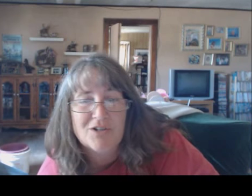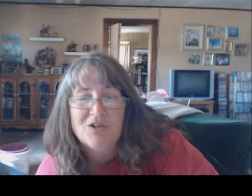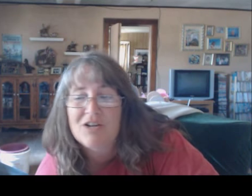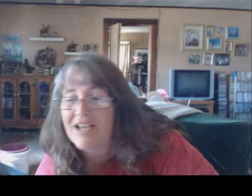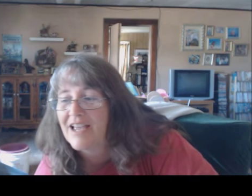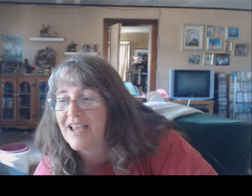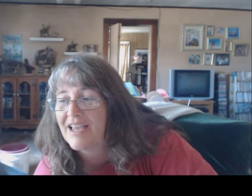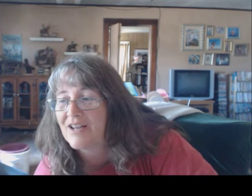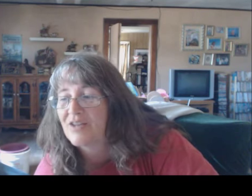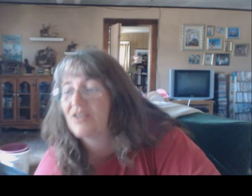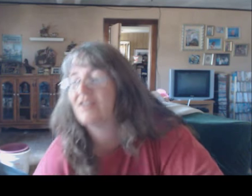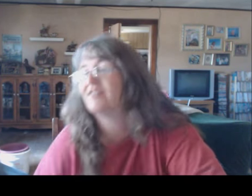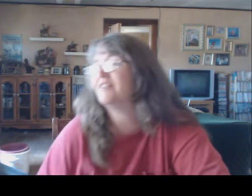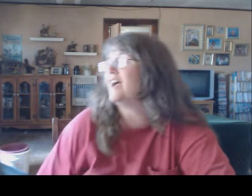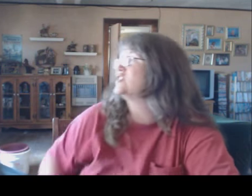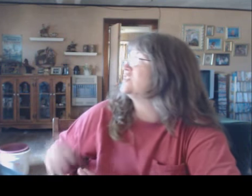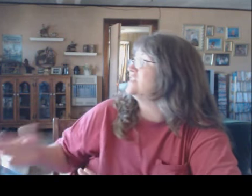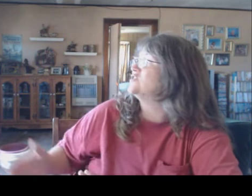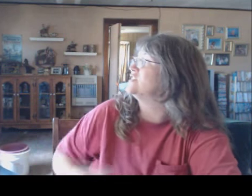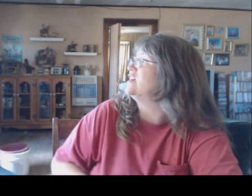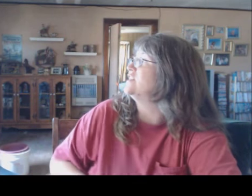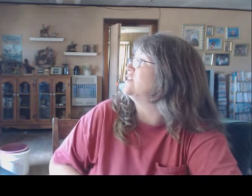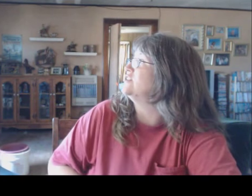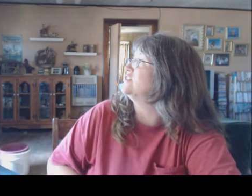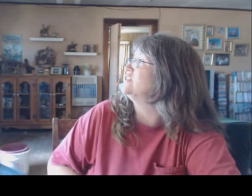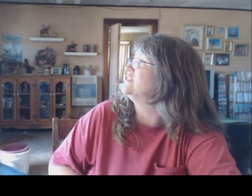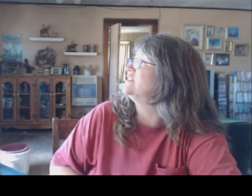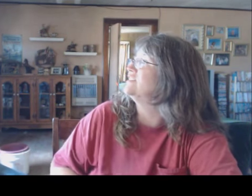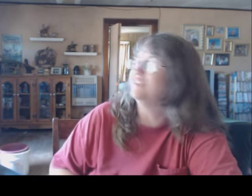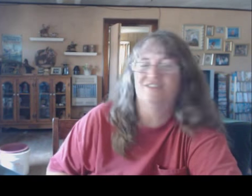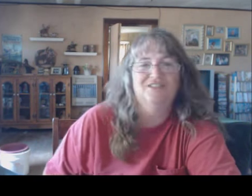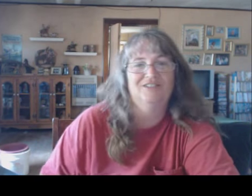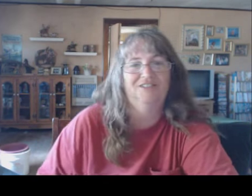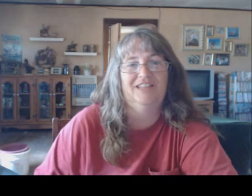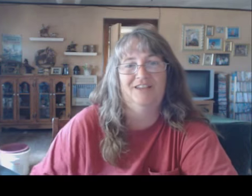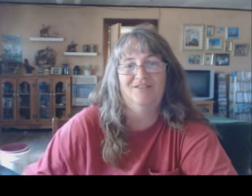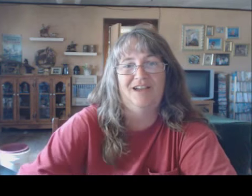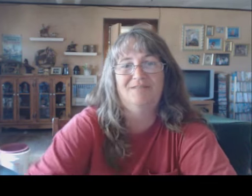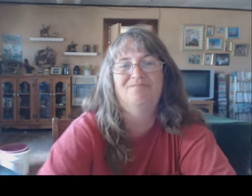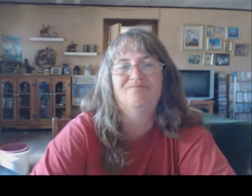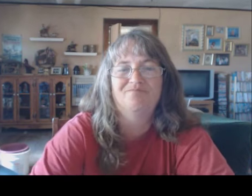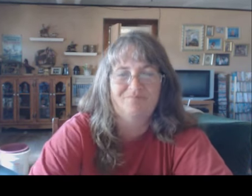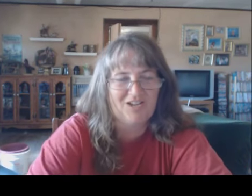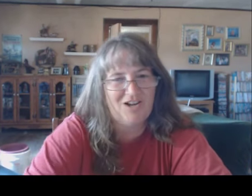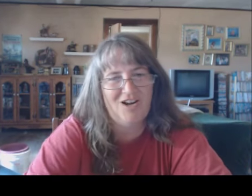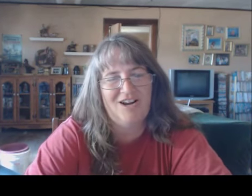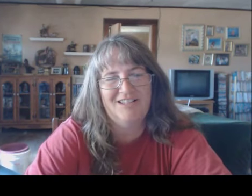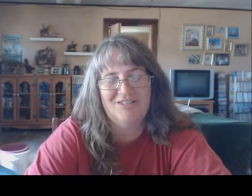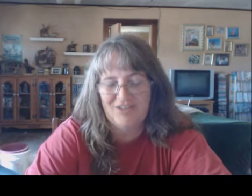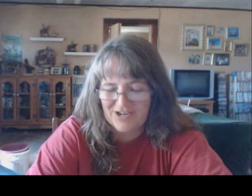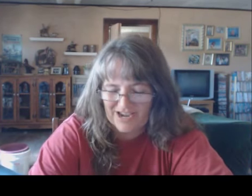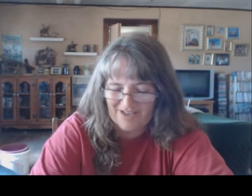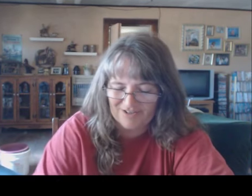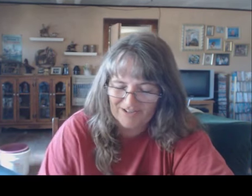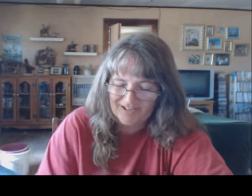and the actual entry on our thing right yep all right so there you have it